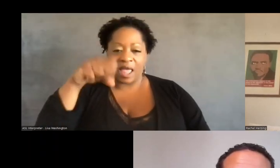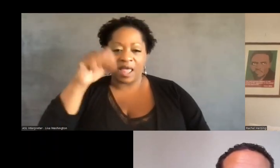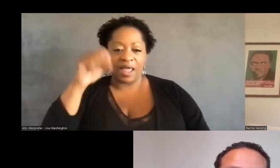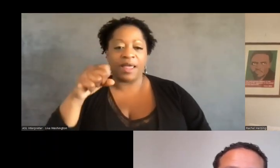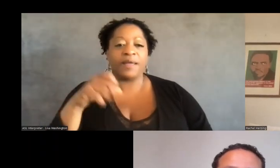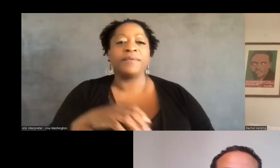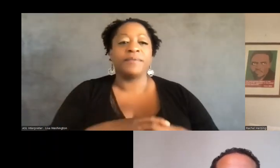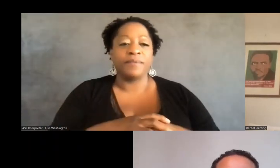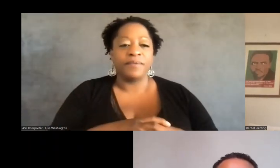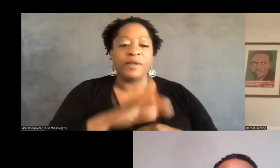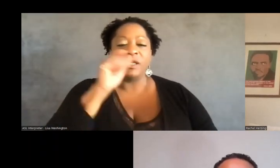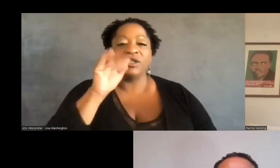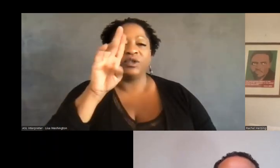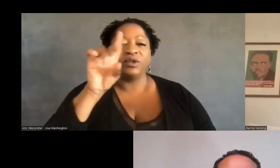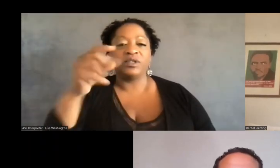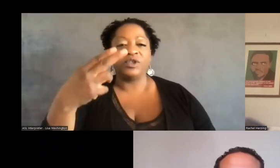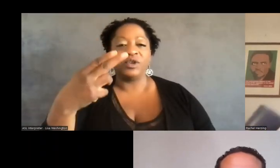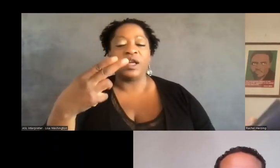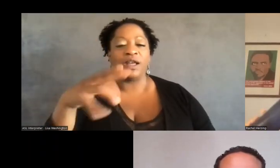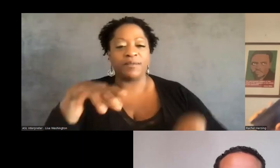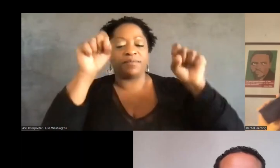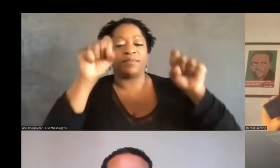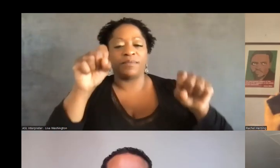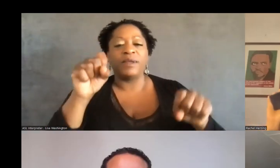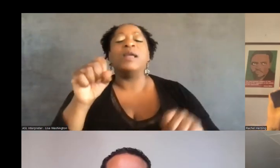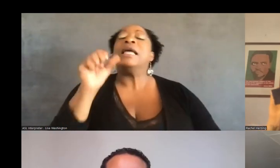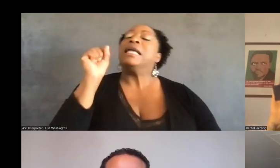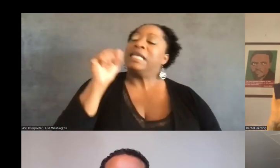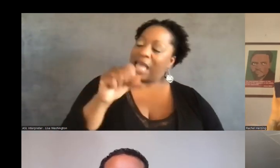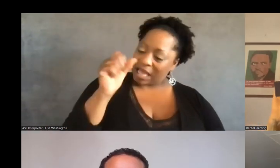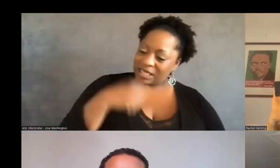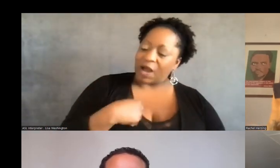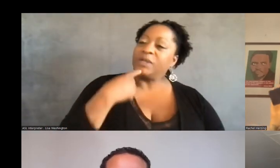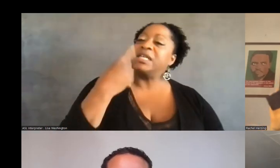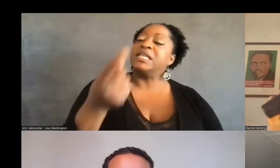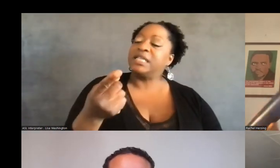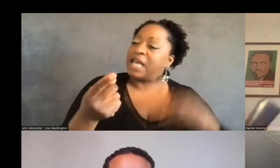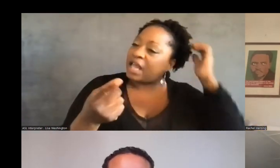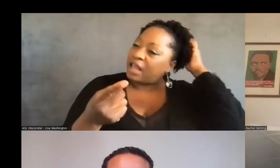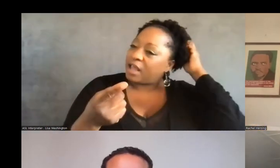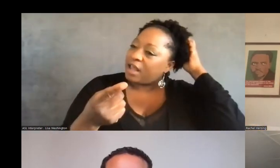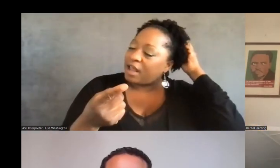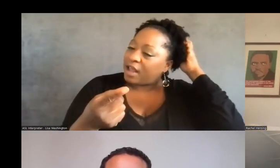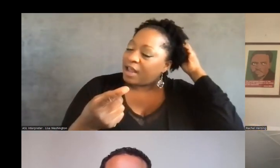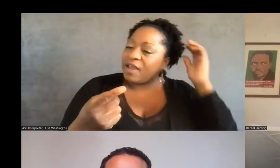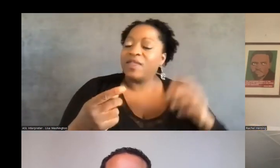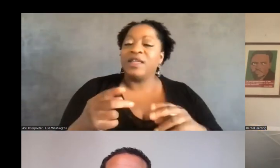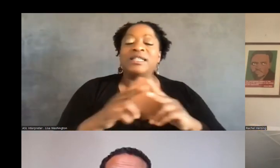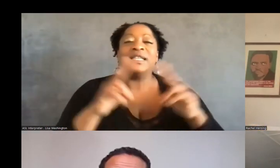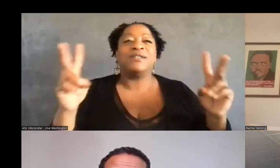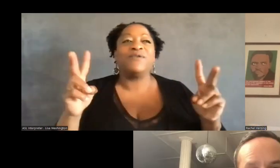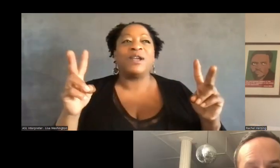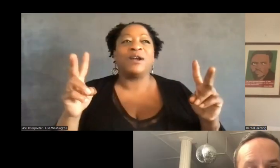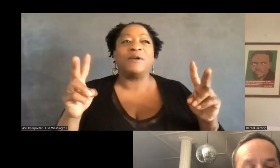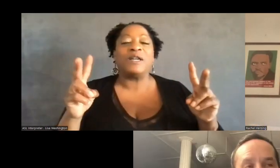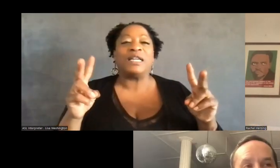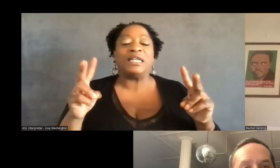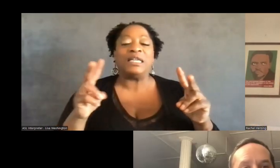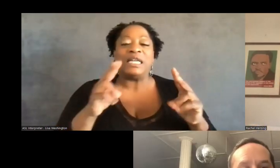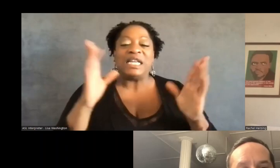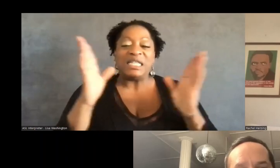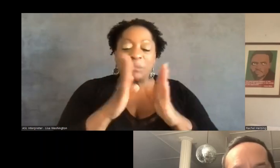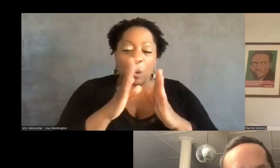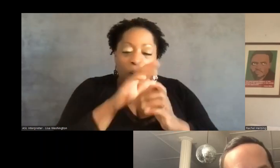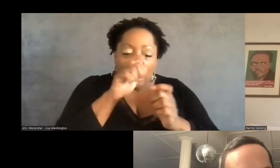Yeah. I was just going to say, I, this is very, very granular in response to, I think it was Rowan's question.